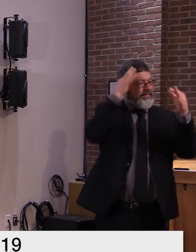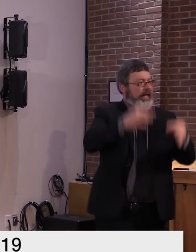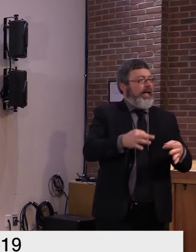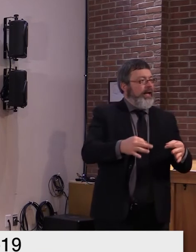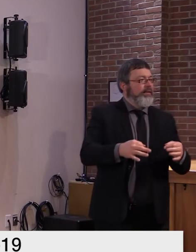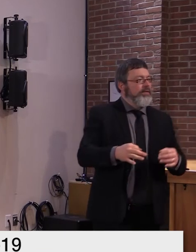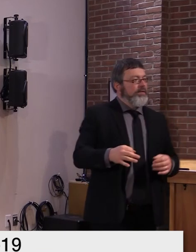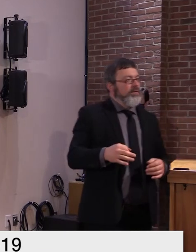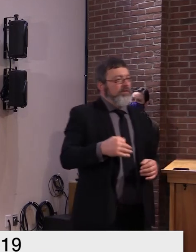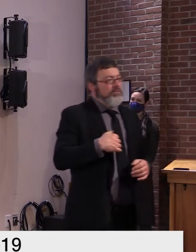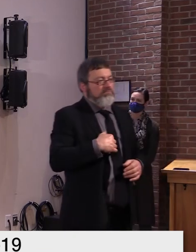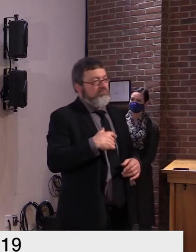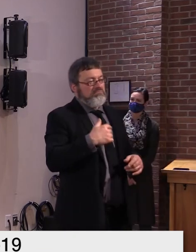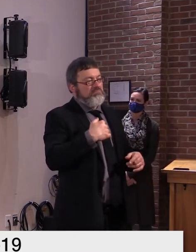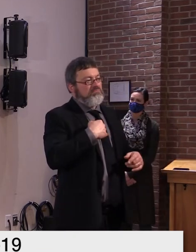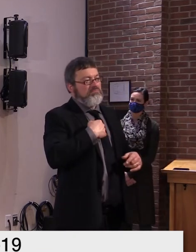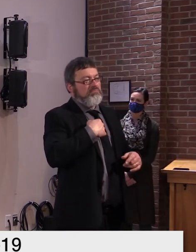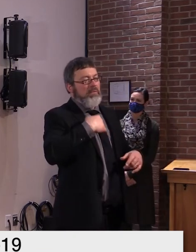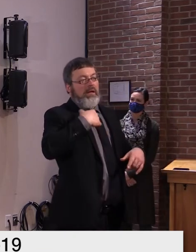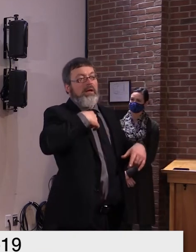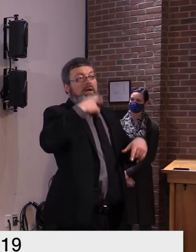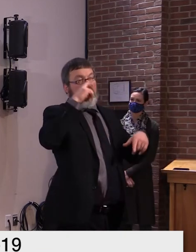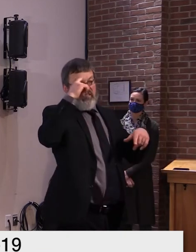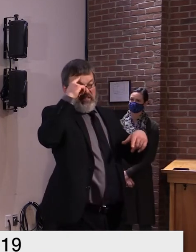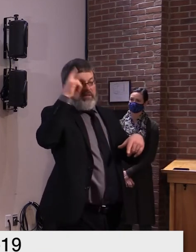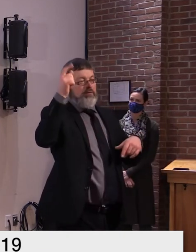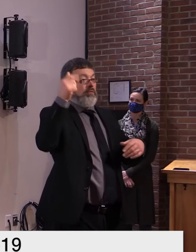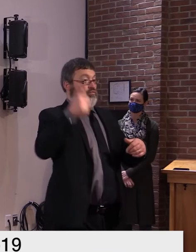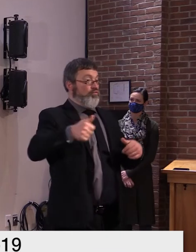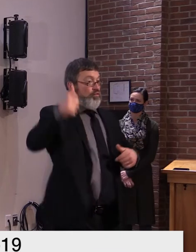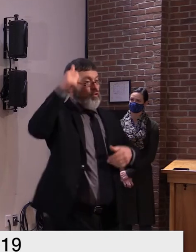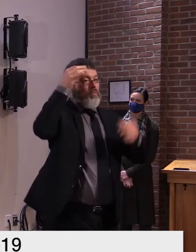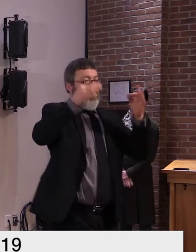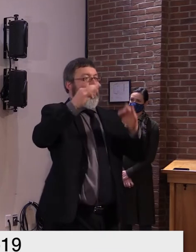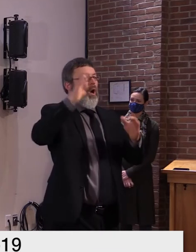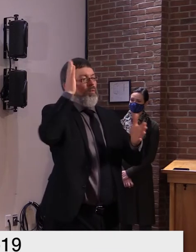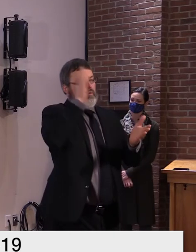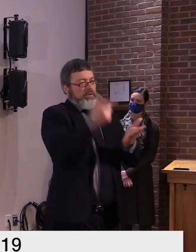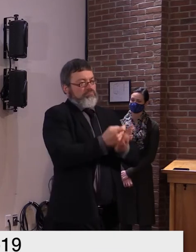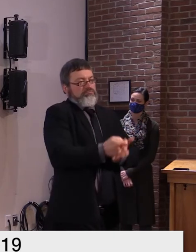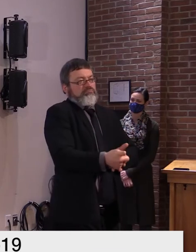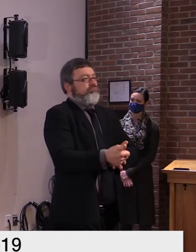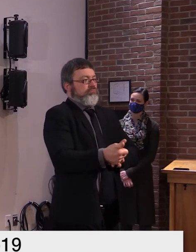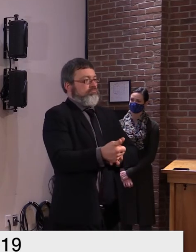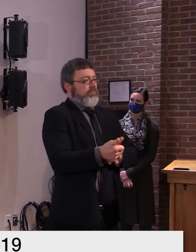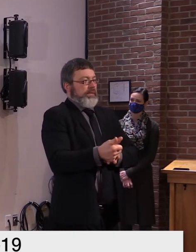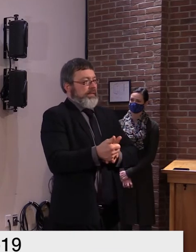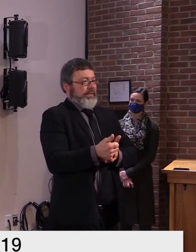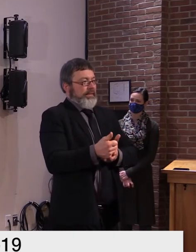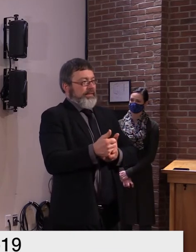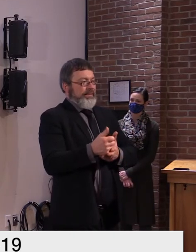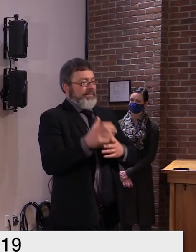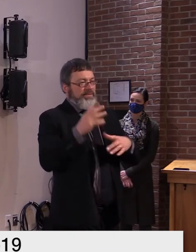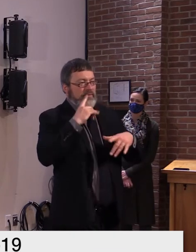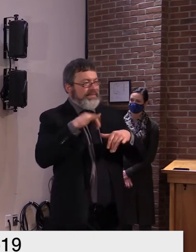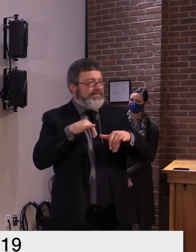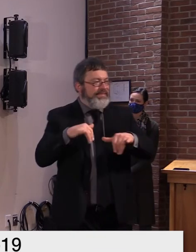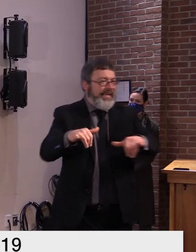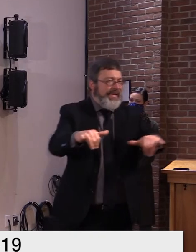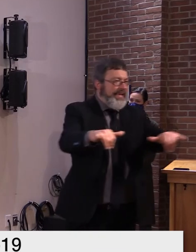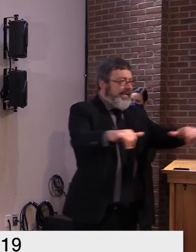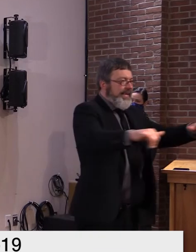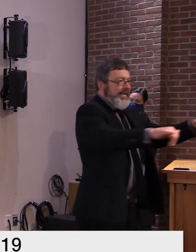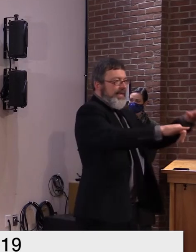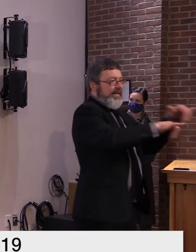yes, I believe that they need to weigh in, as they have in every other state. They need to bring some, they should bring some evidence,